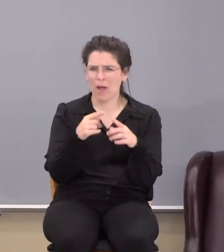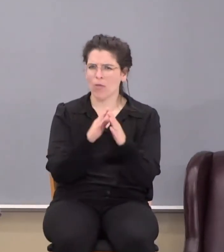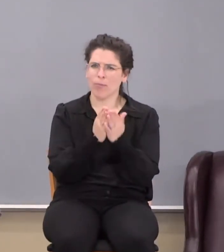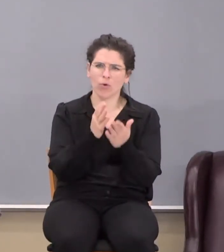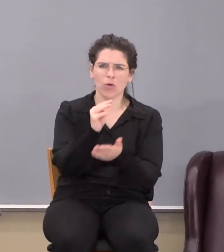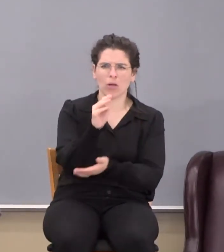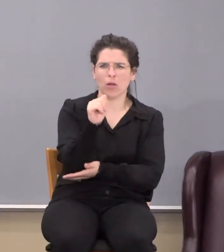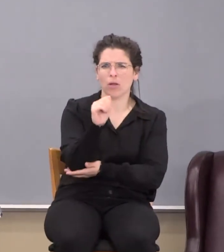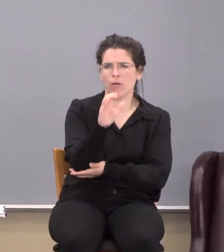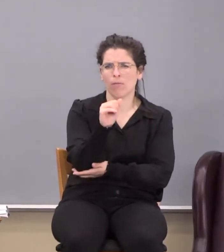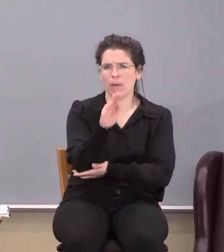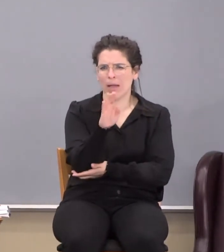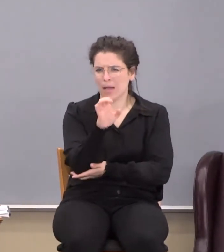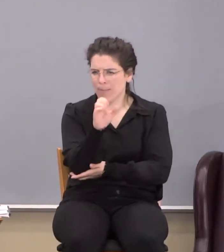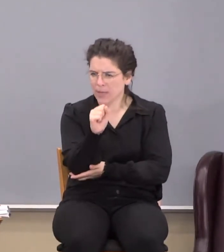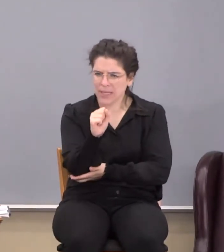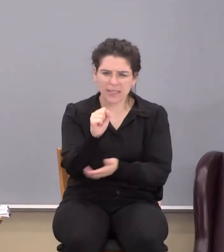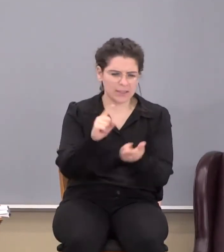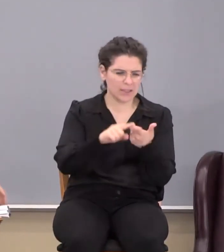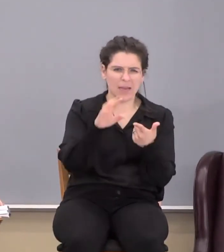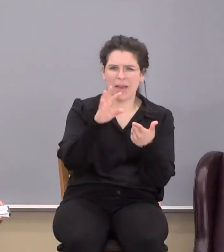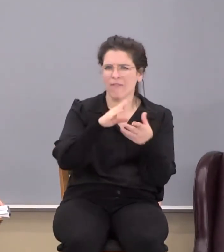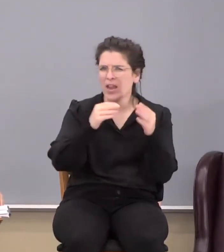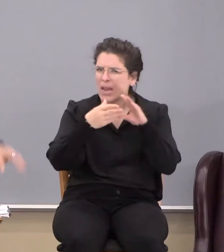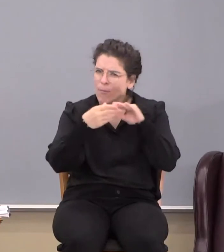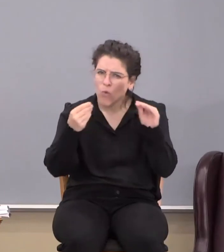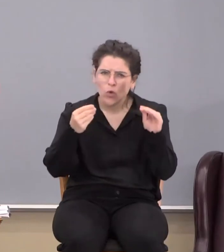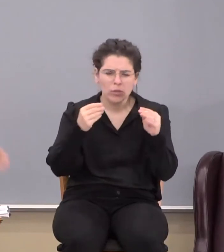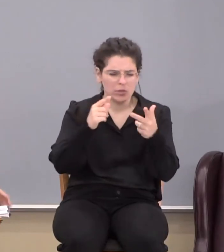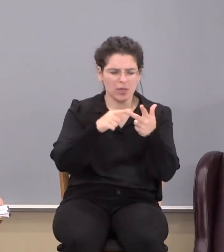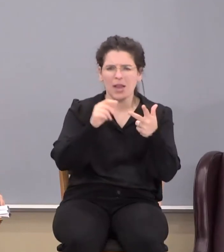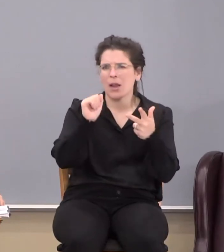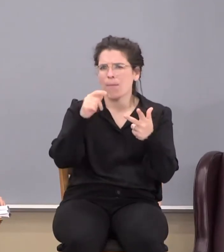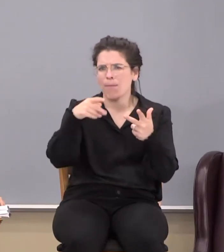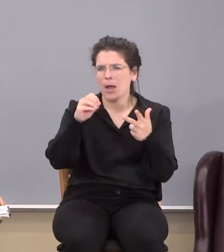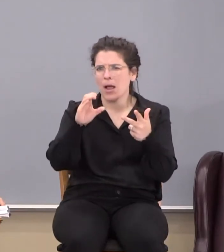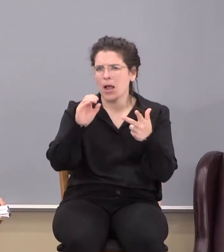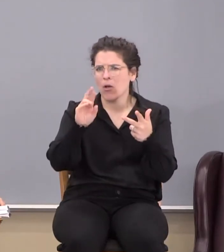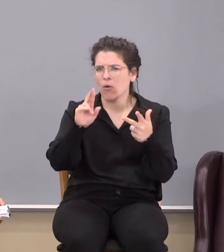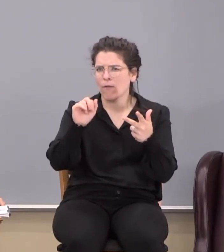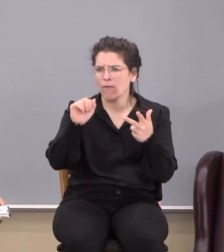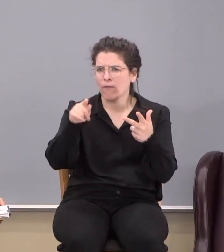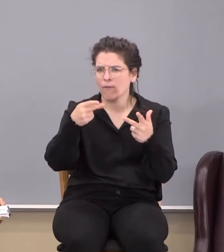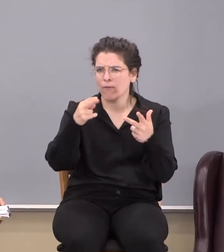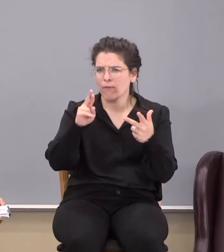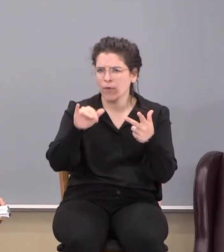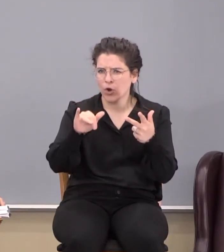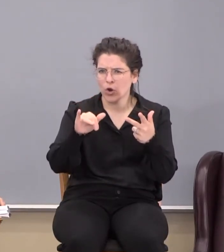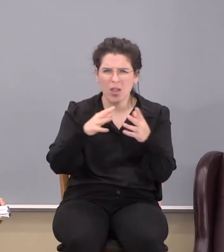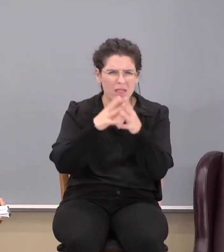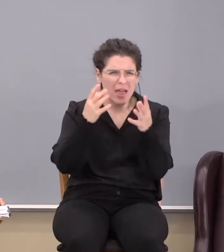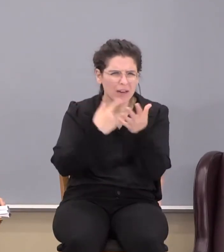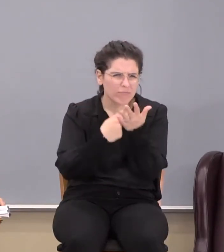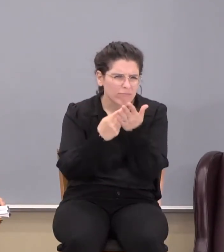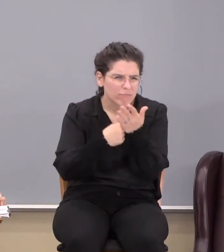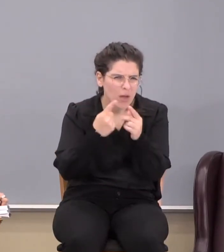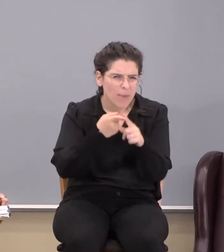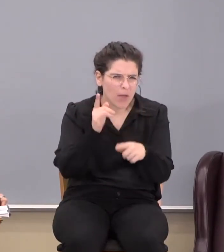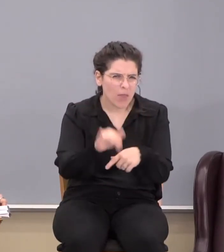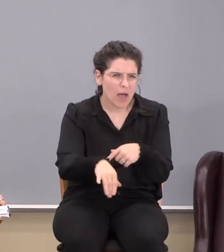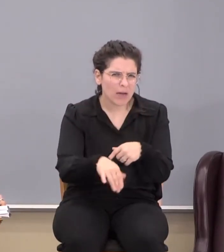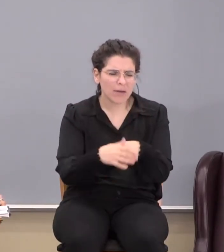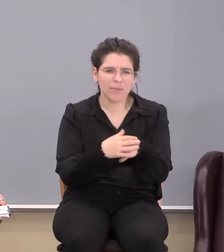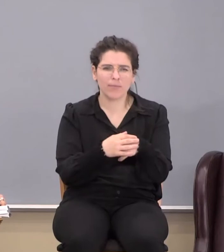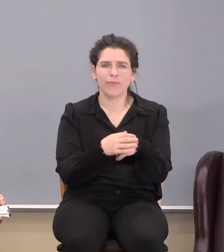Maccabees and fables and all that kind of stuff, all the apocrypha. Y'all had much discussions about that lately. So,